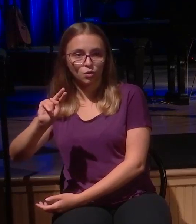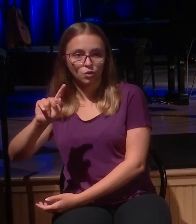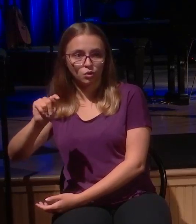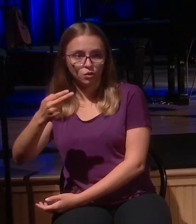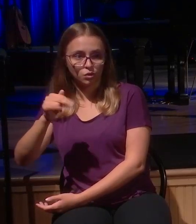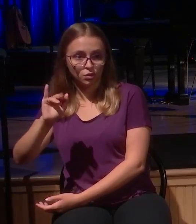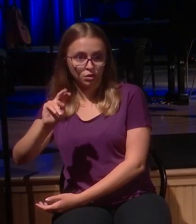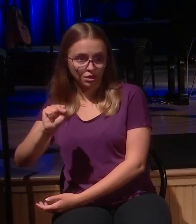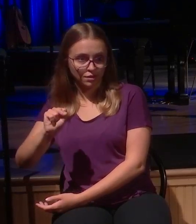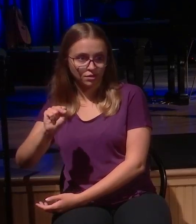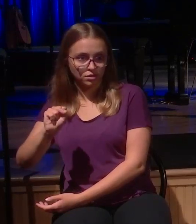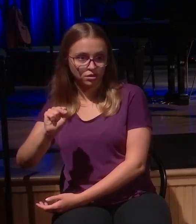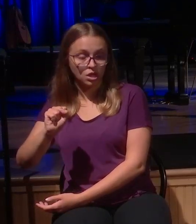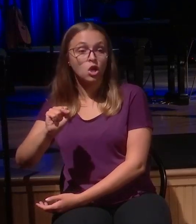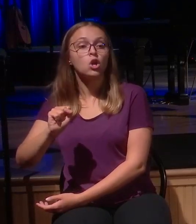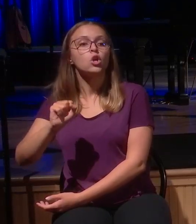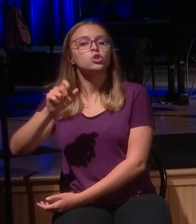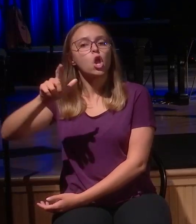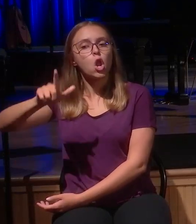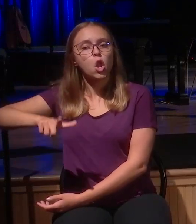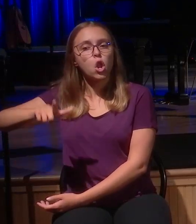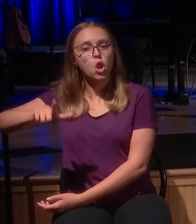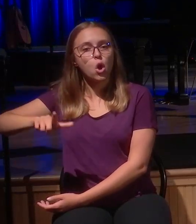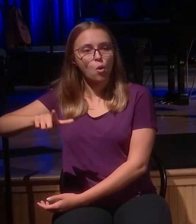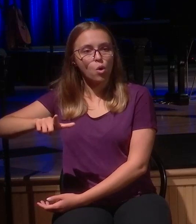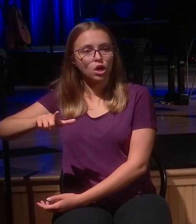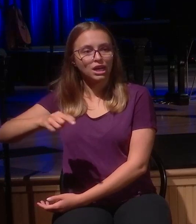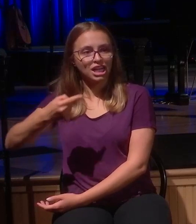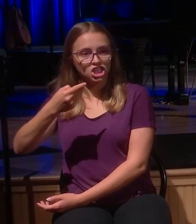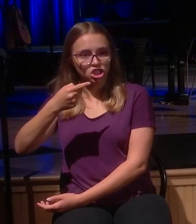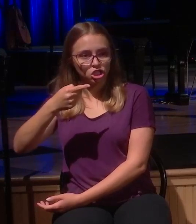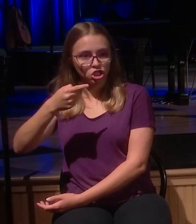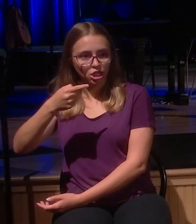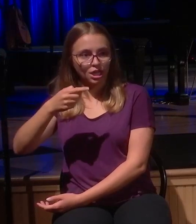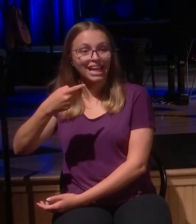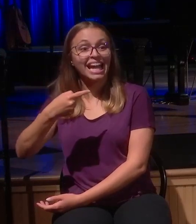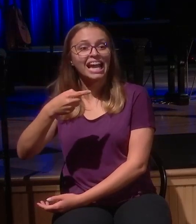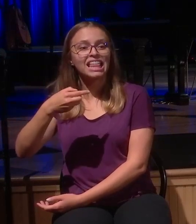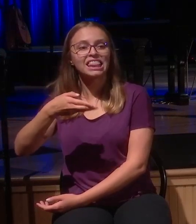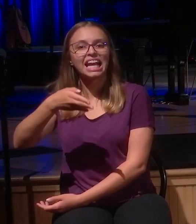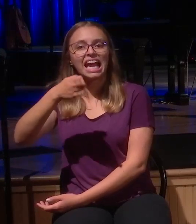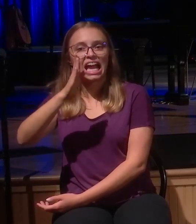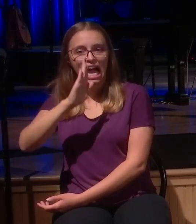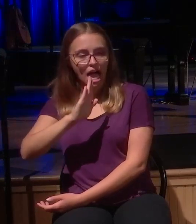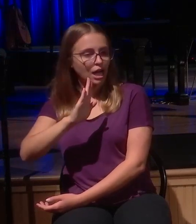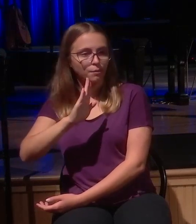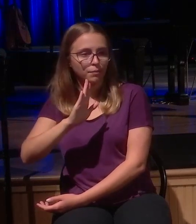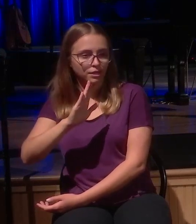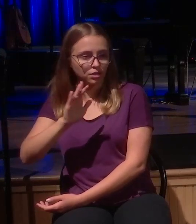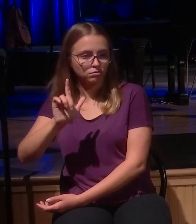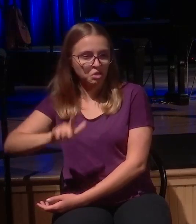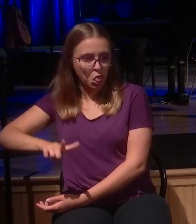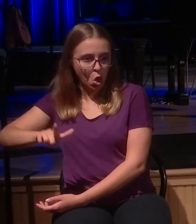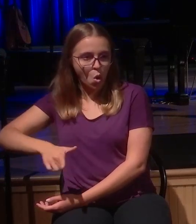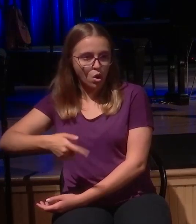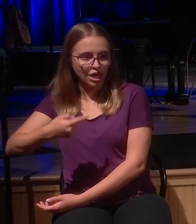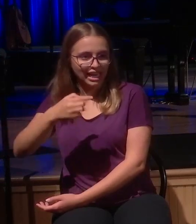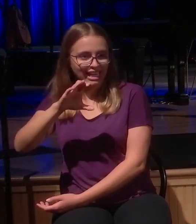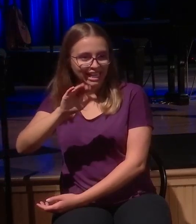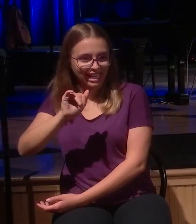of this age, that is Satan, the God of this age, has blinded the minds of unbelievers so that they cannot see the